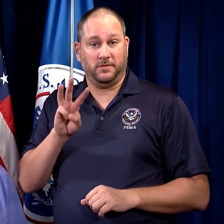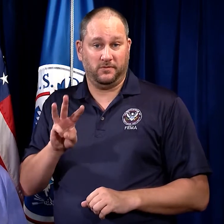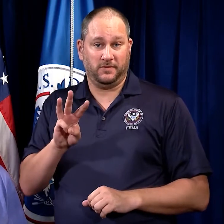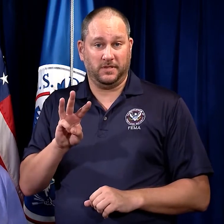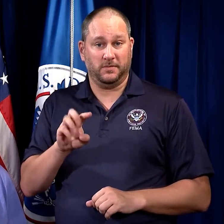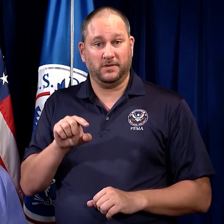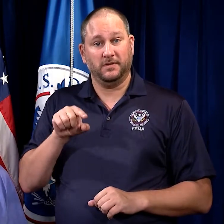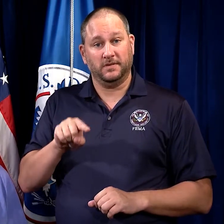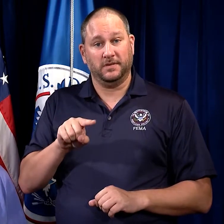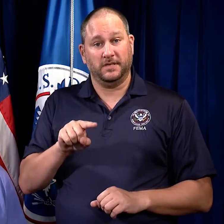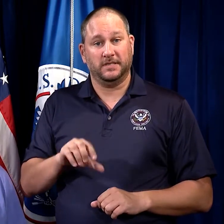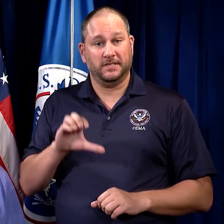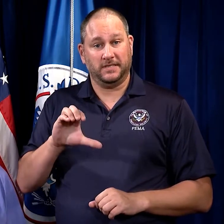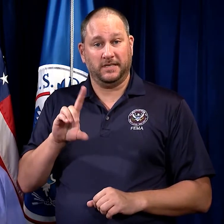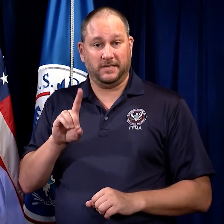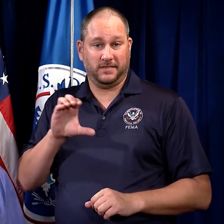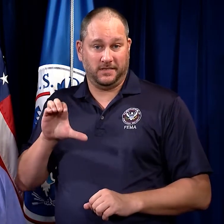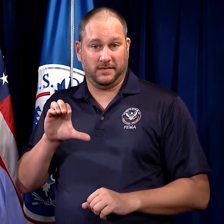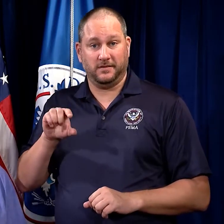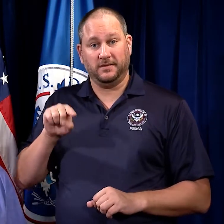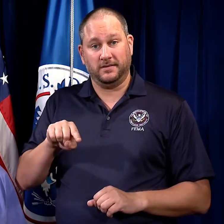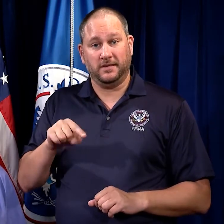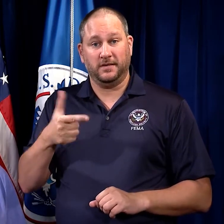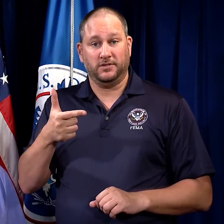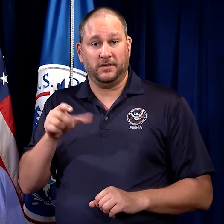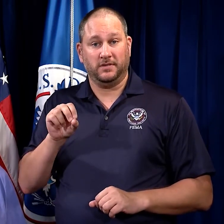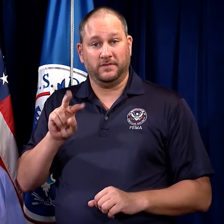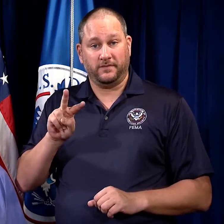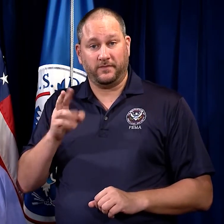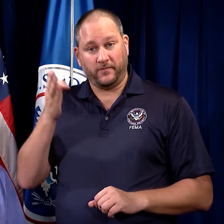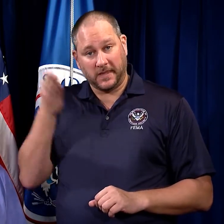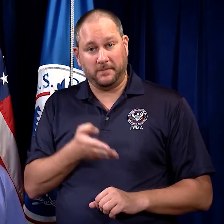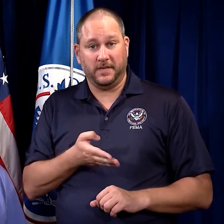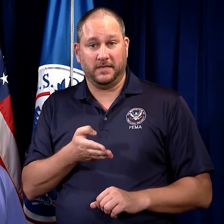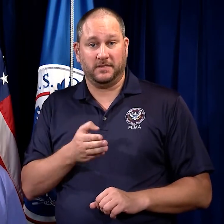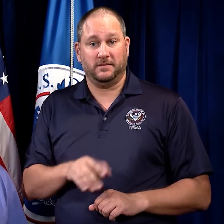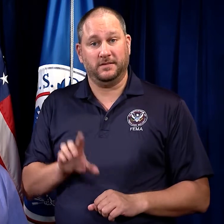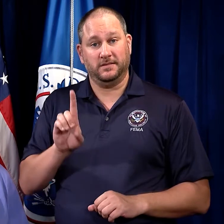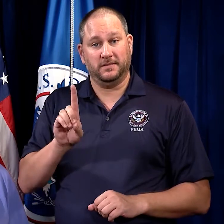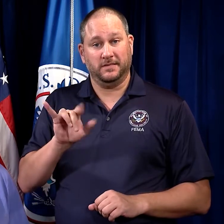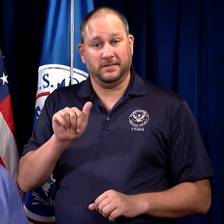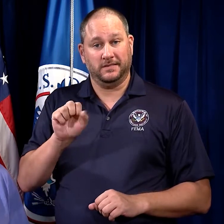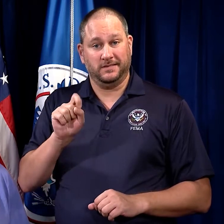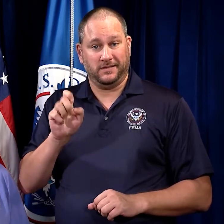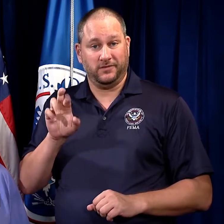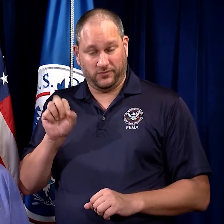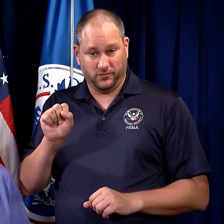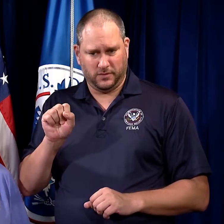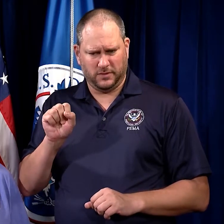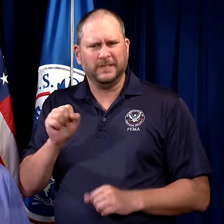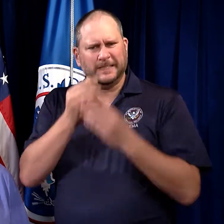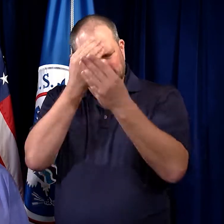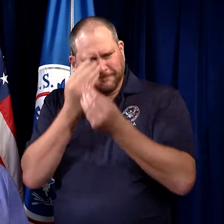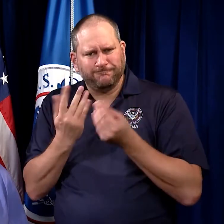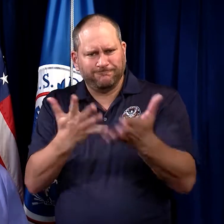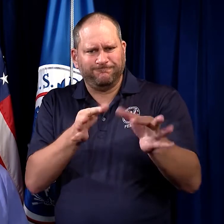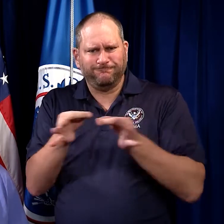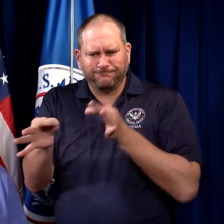.cdc.gov backslash disasters for directions